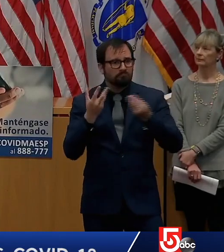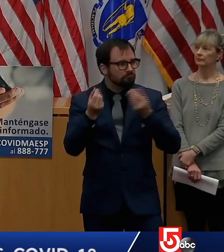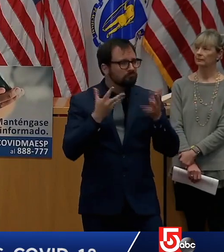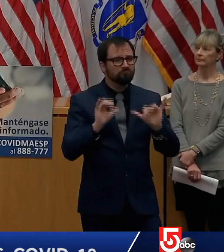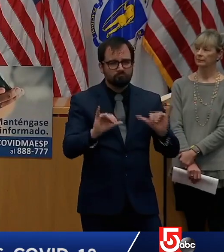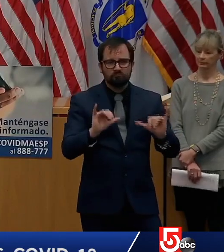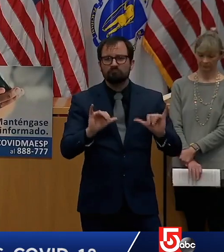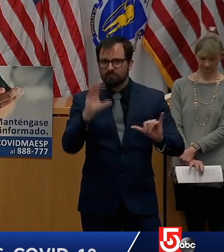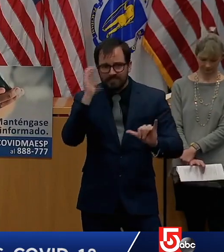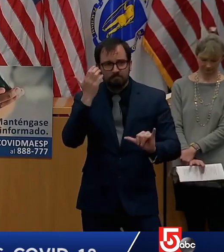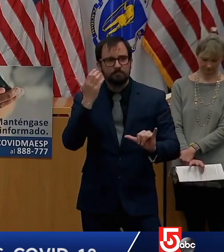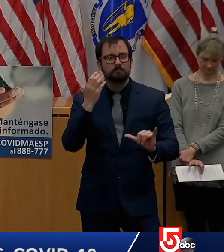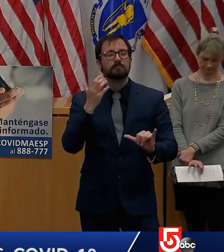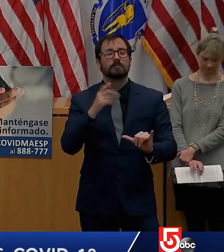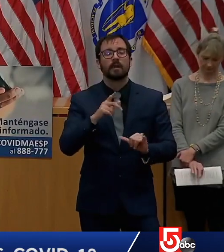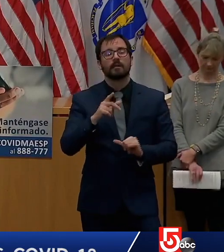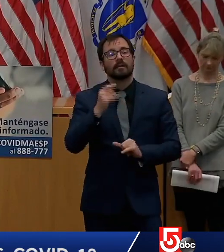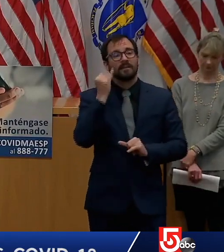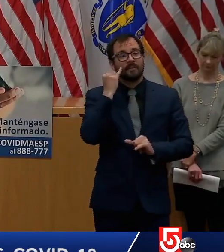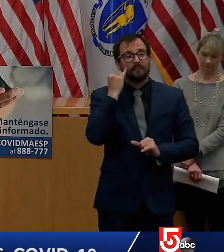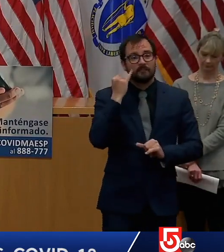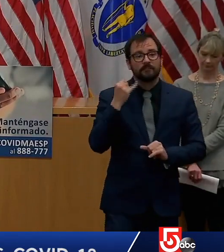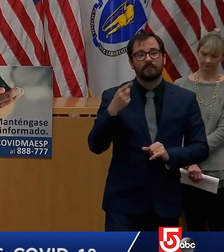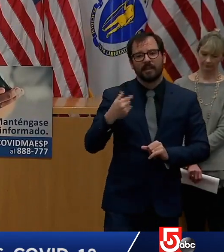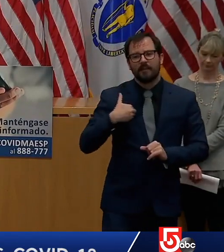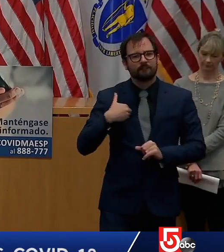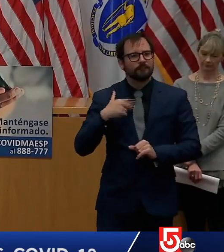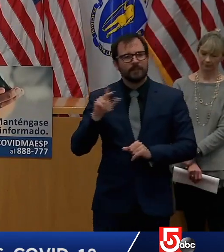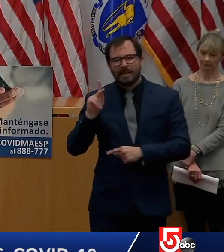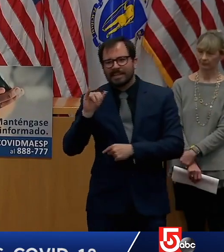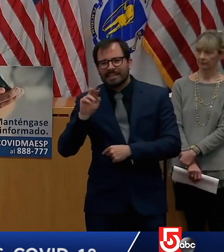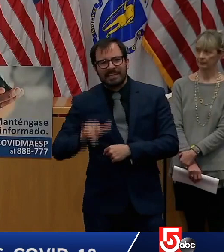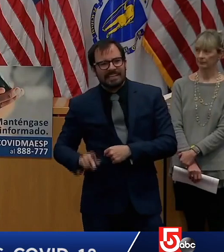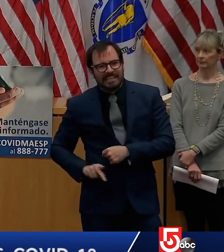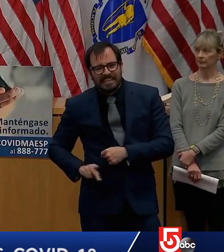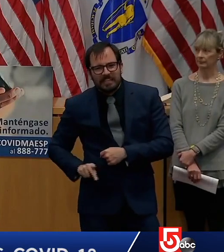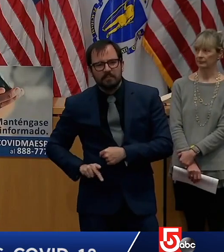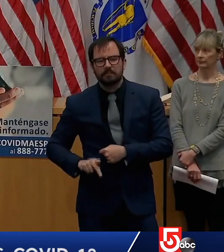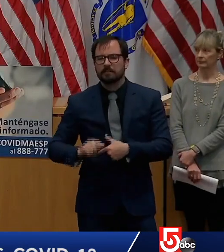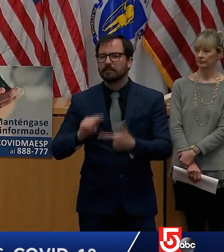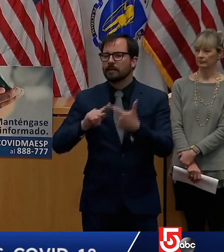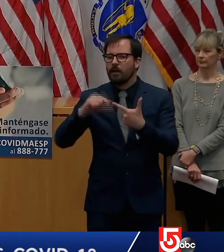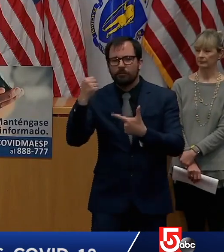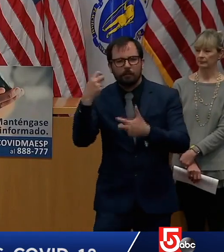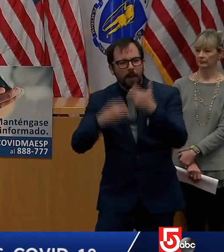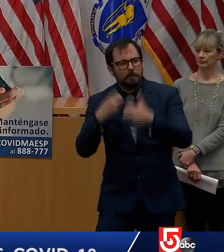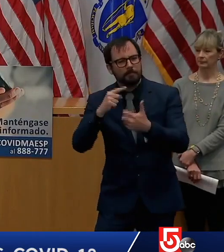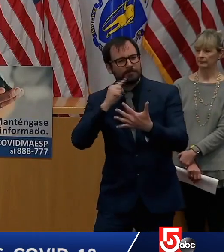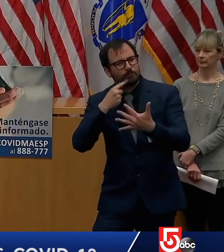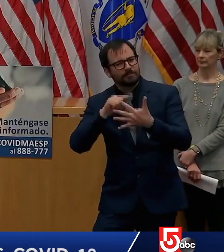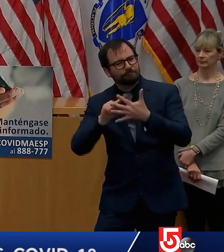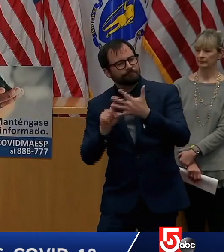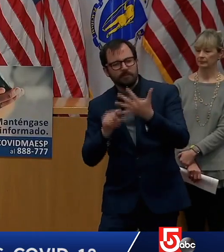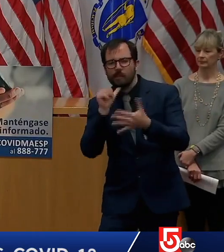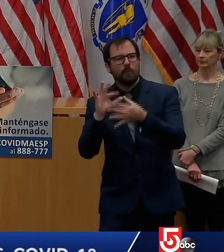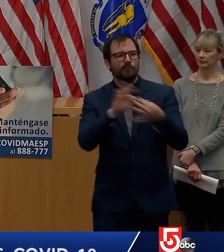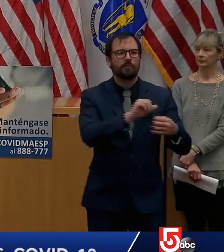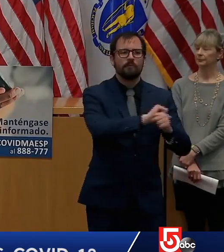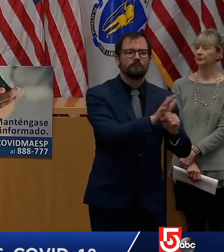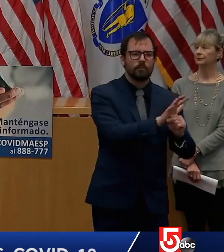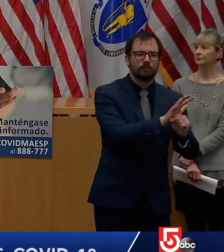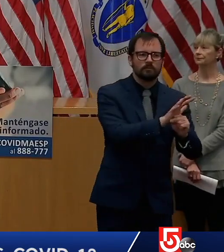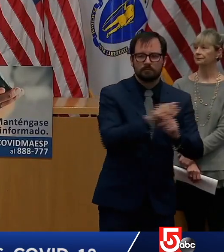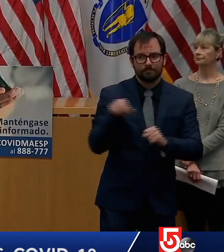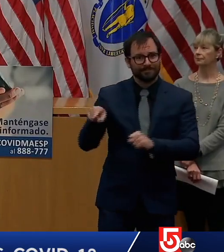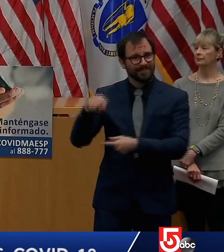dialysis it's important to remind the public that our hospitals have made accommodations for covet 19 to ensure